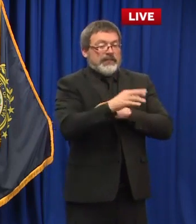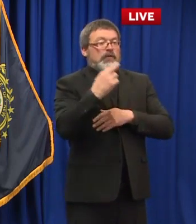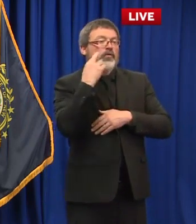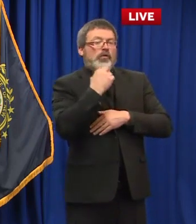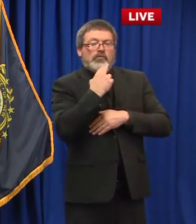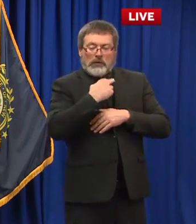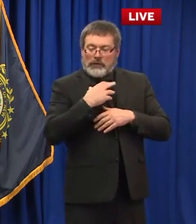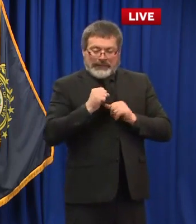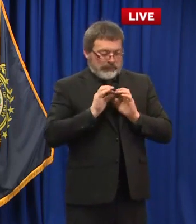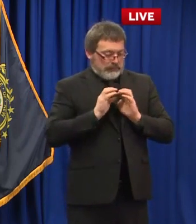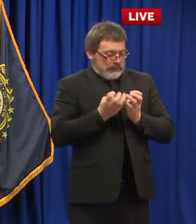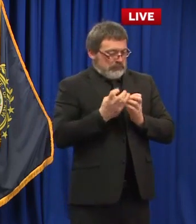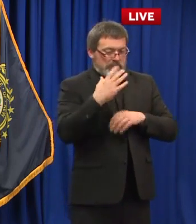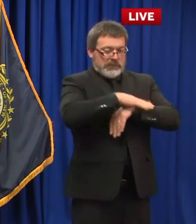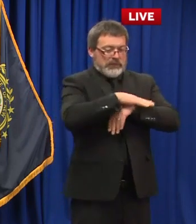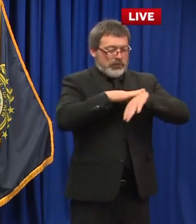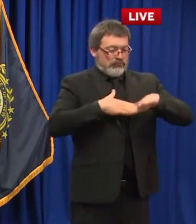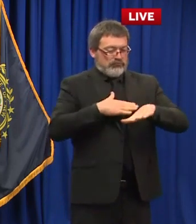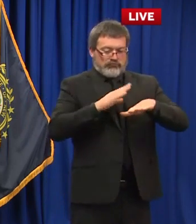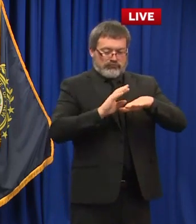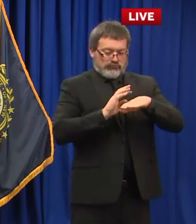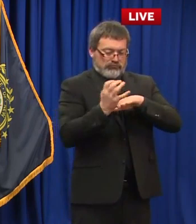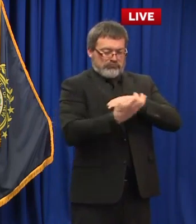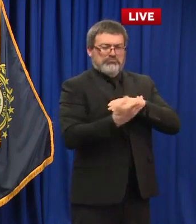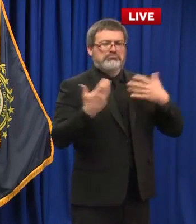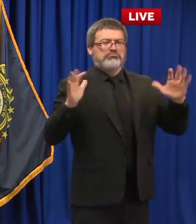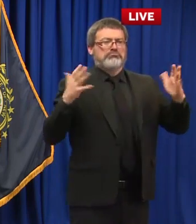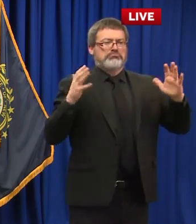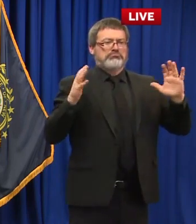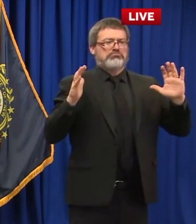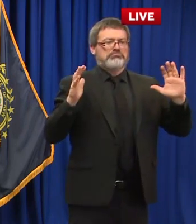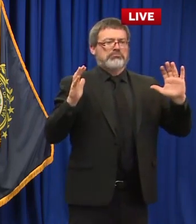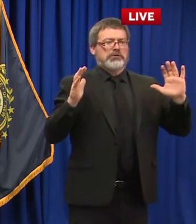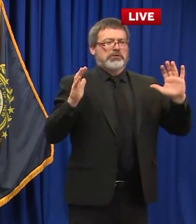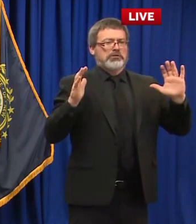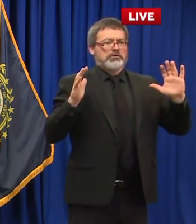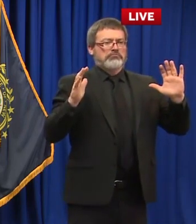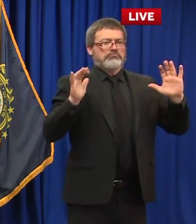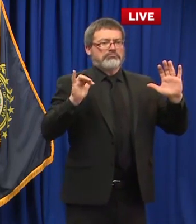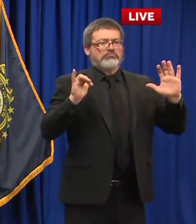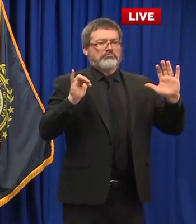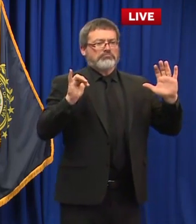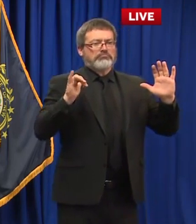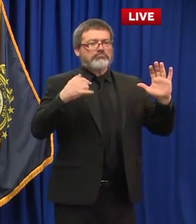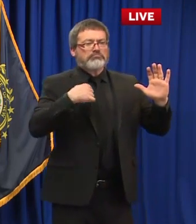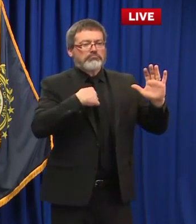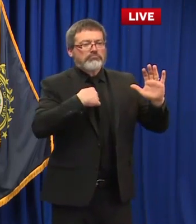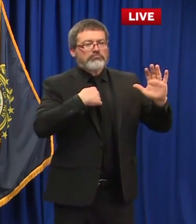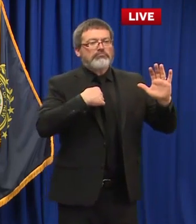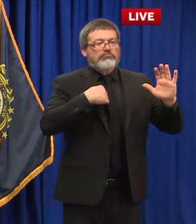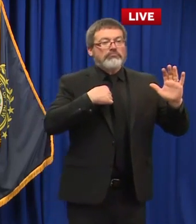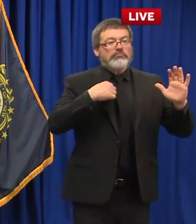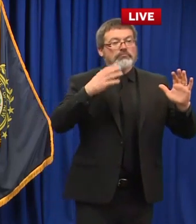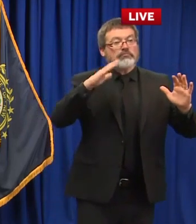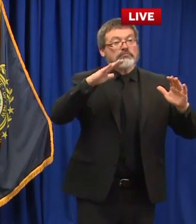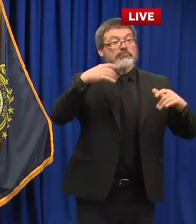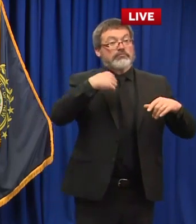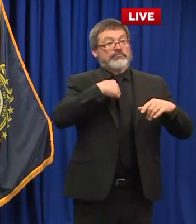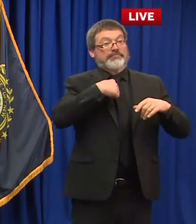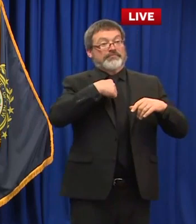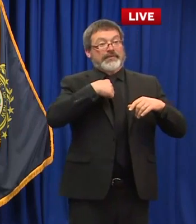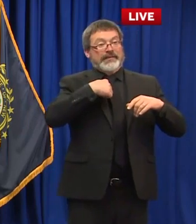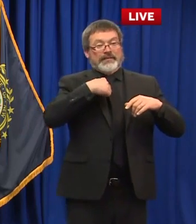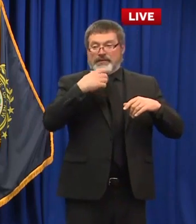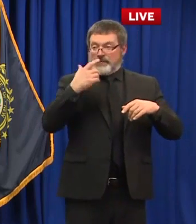and i may be in campaign season i'm saying hello to people but that's that's obviously not now but i know so you understand when you're in a restaurant you're you're in your own groups